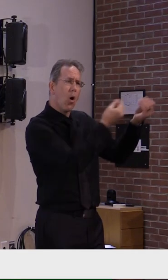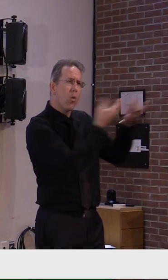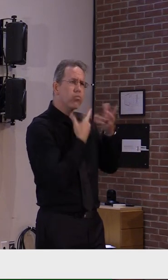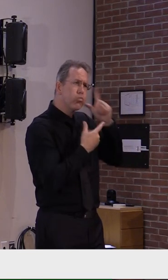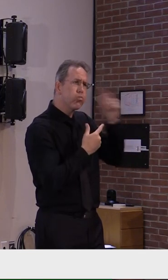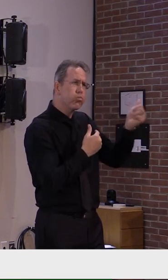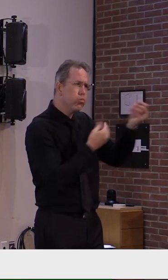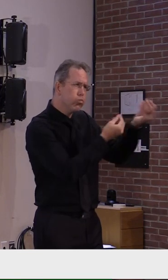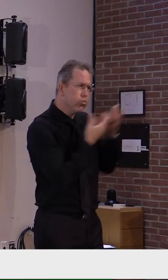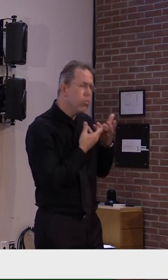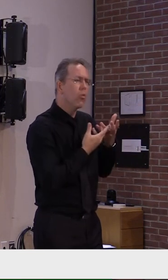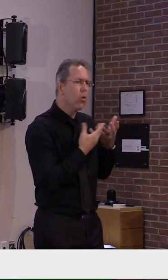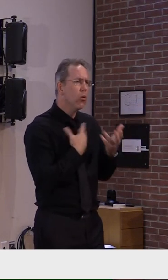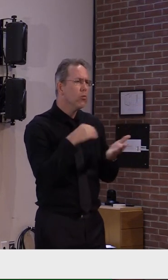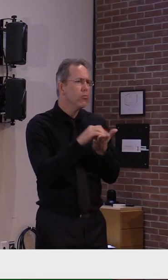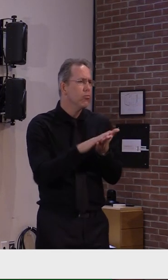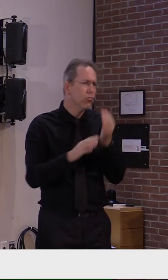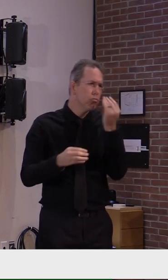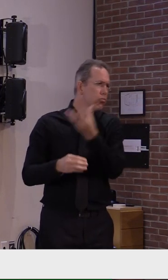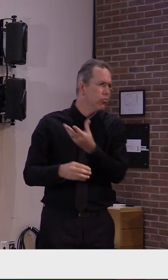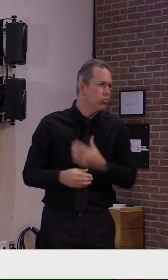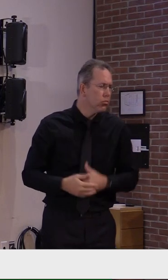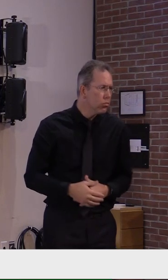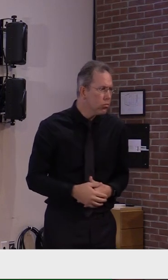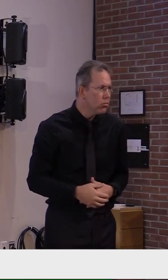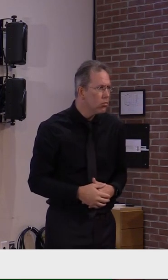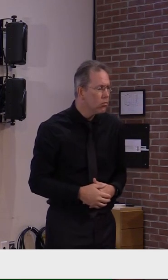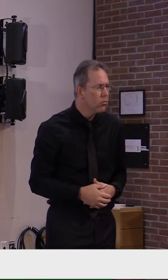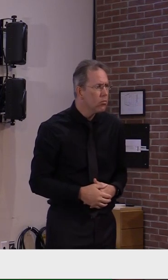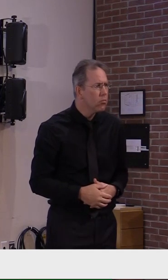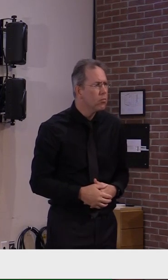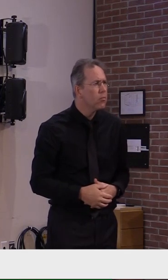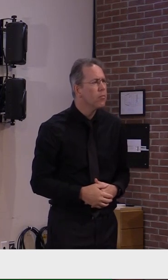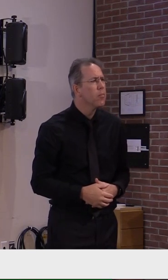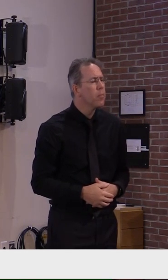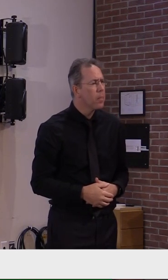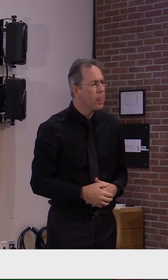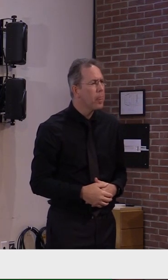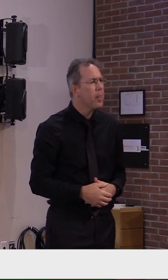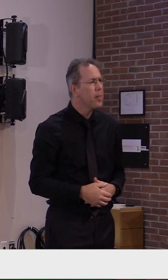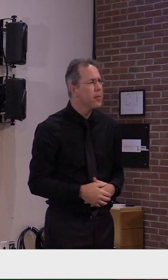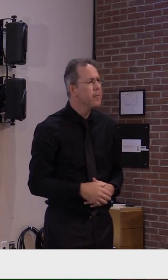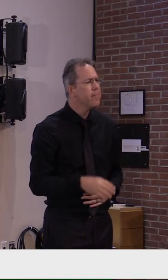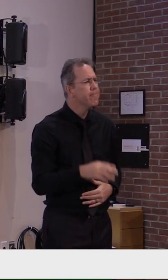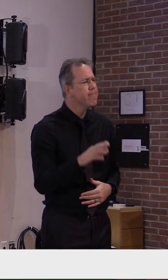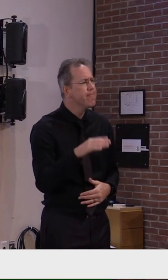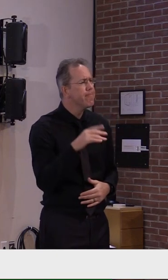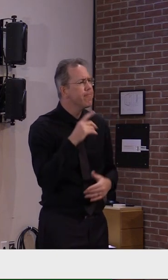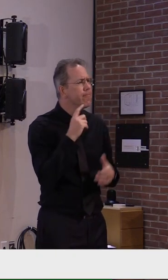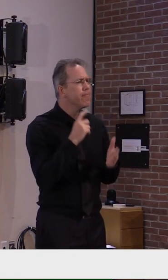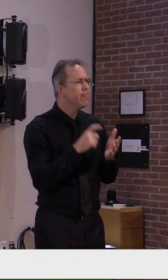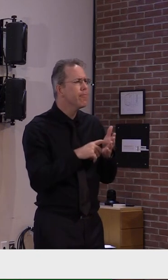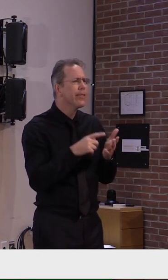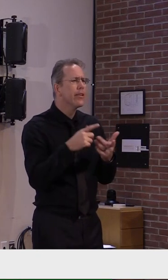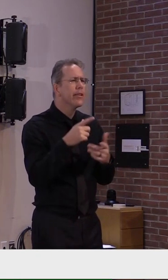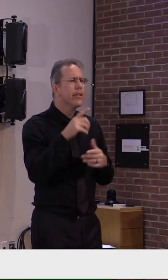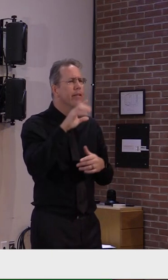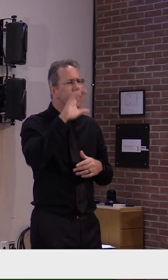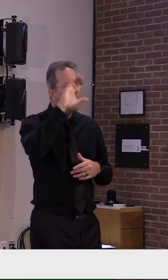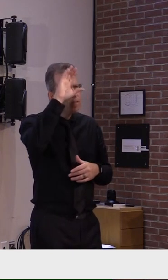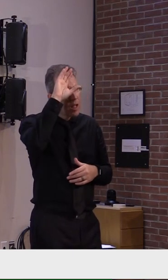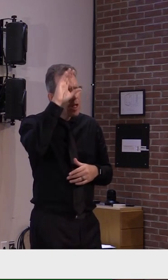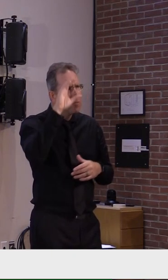what we are seeing not only with first responders but in other places is folks that are